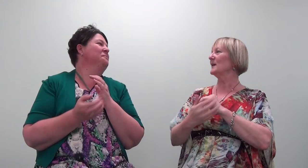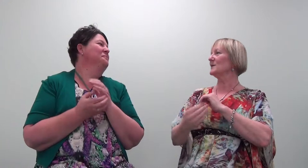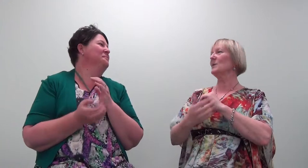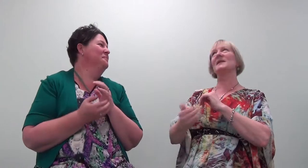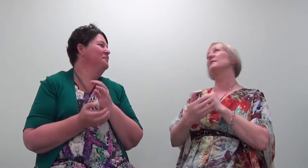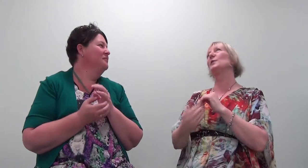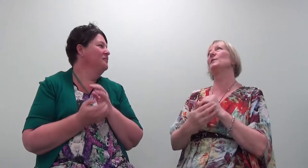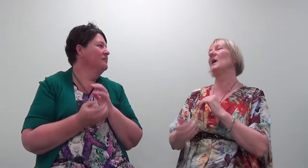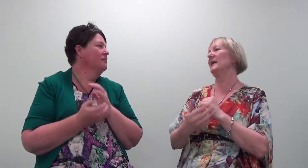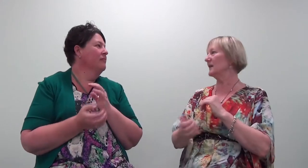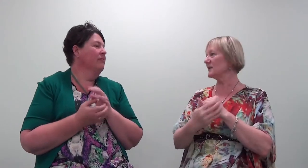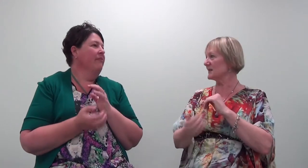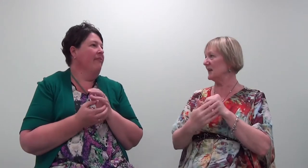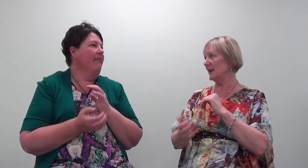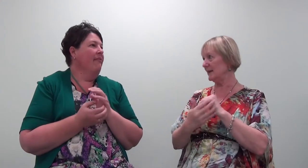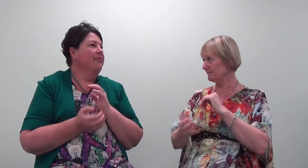So what's there for you right now, just sitting here?